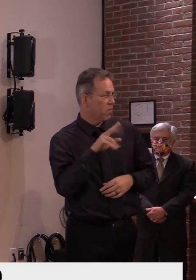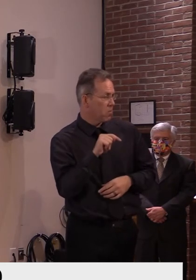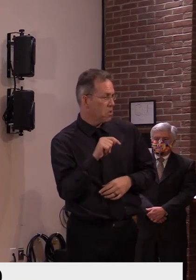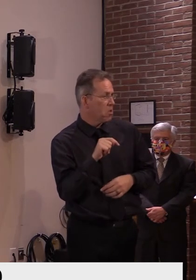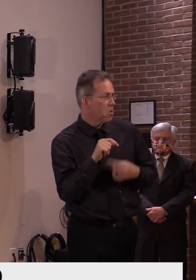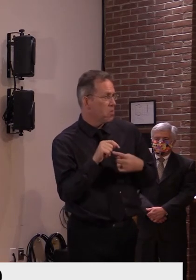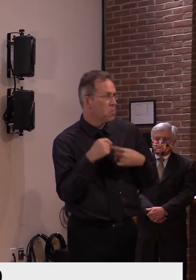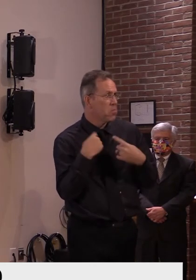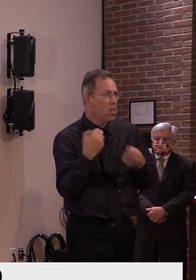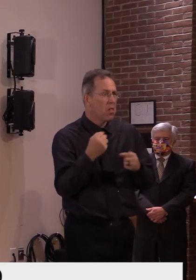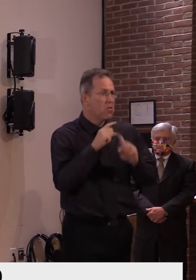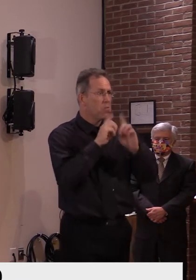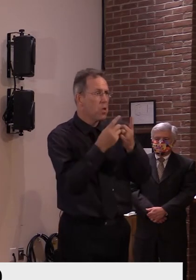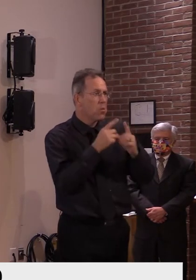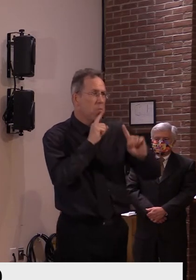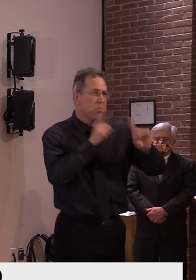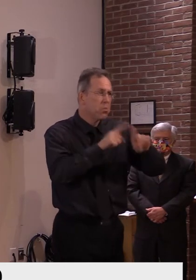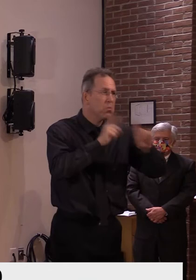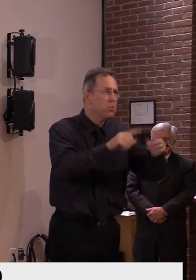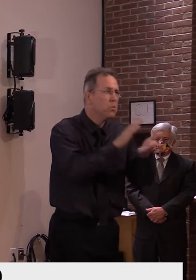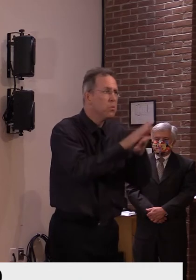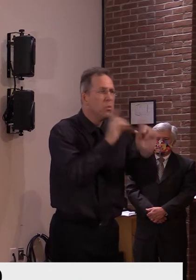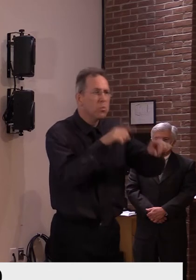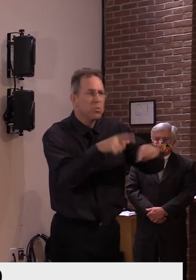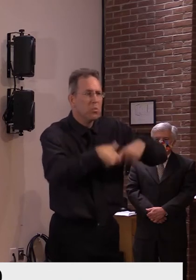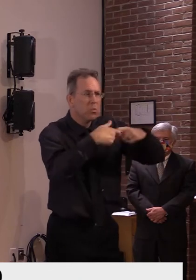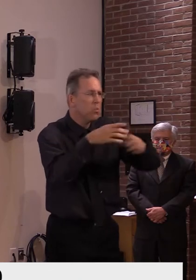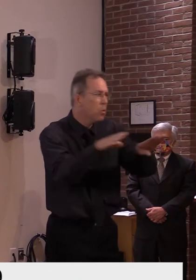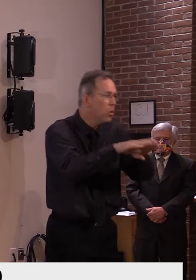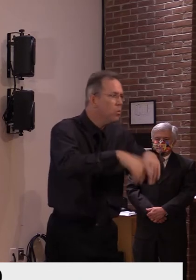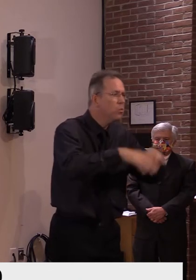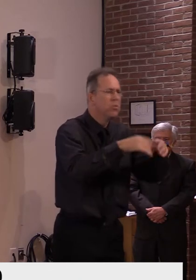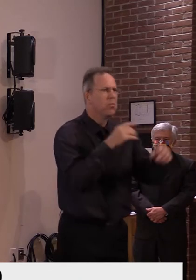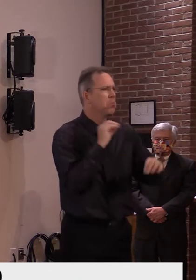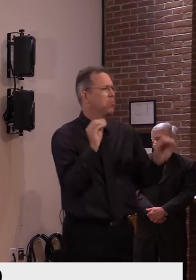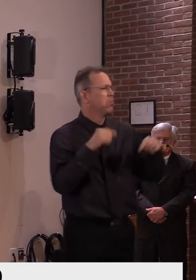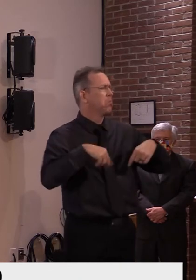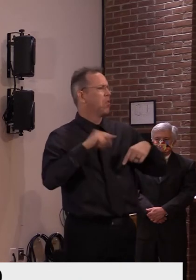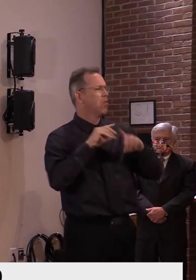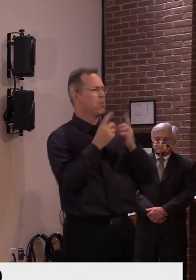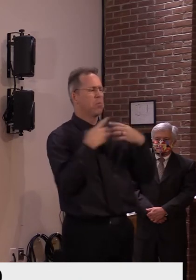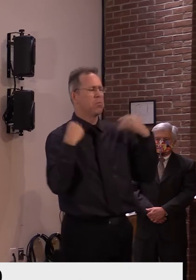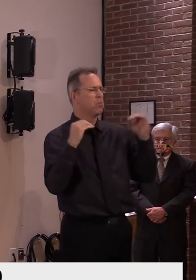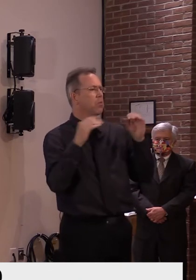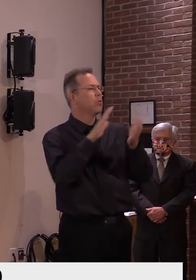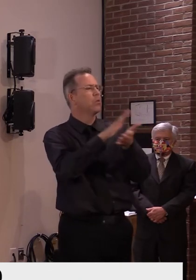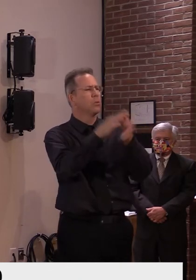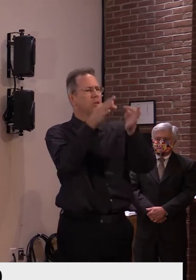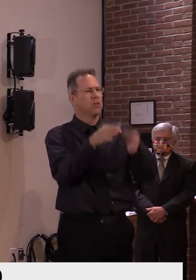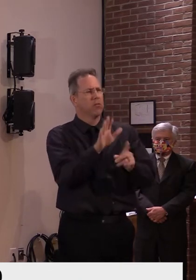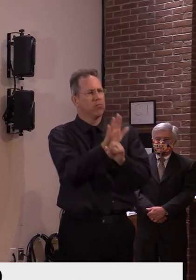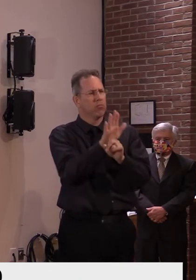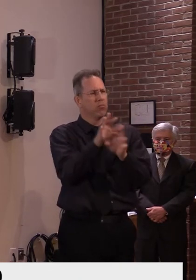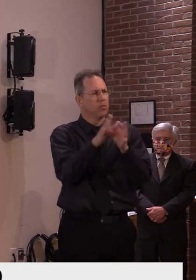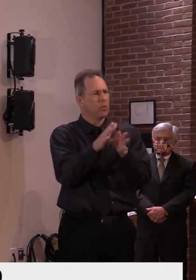much more stringent than the school already was planning to be. It's usually the opposite.